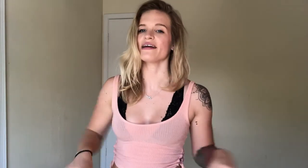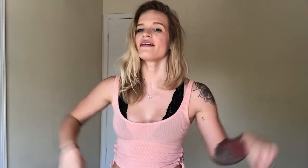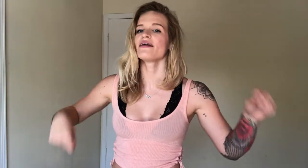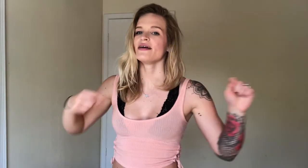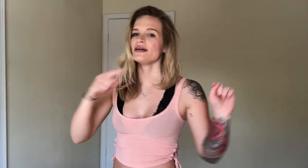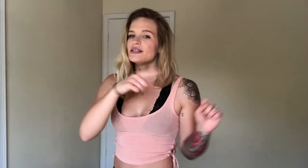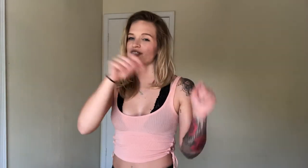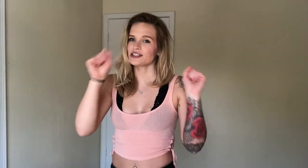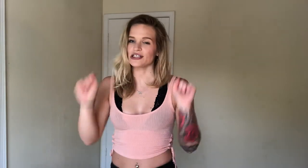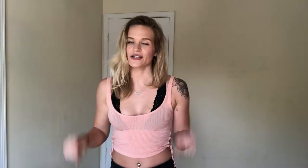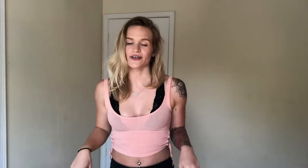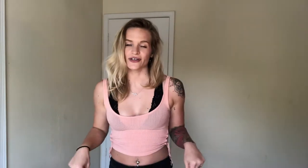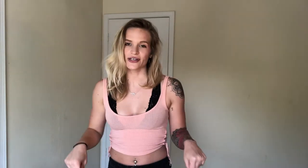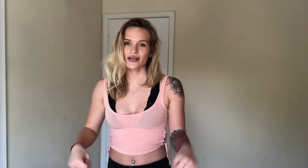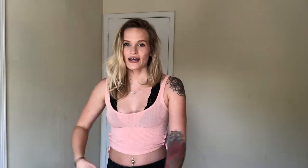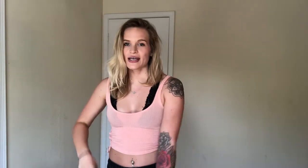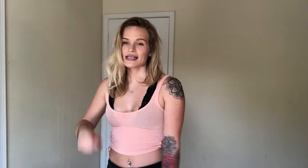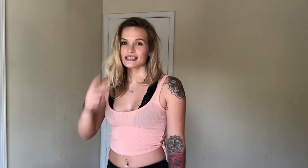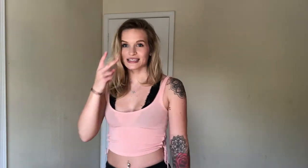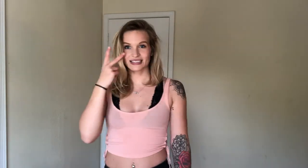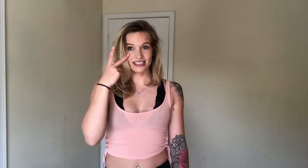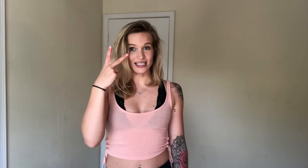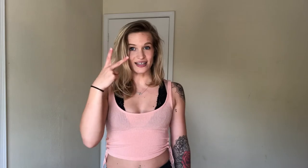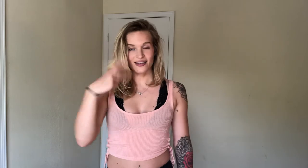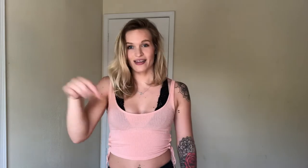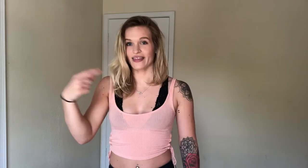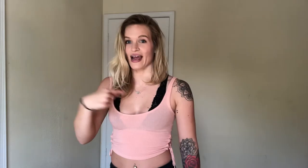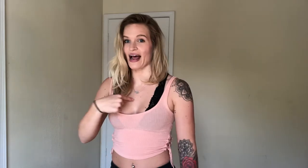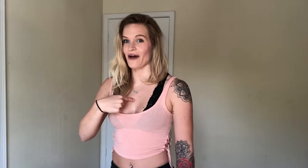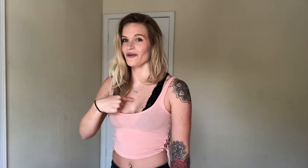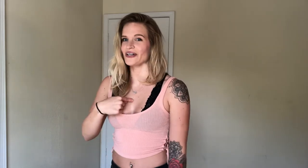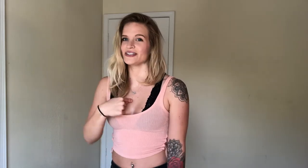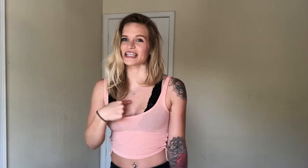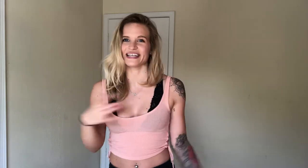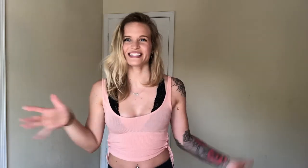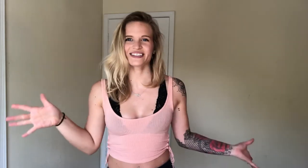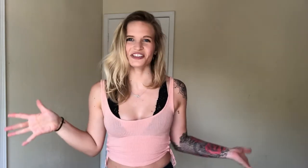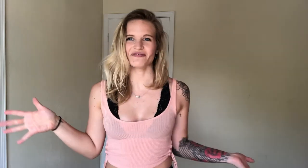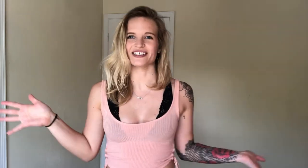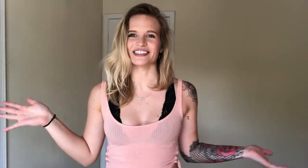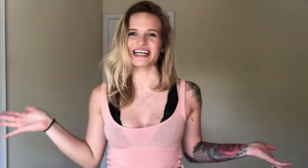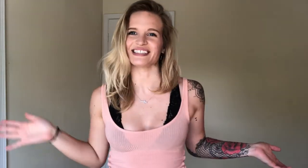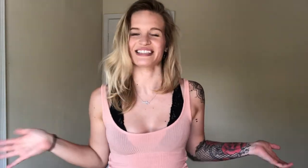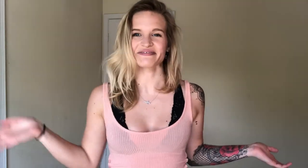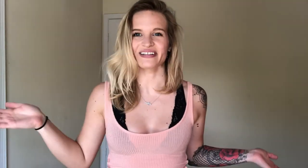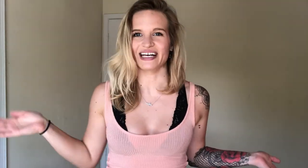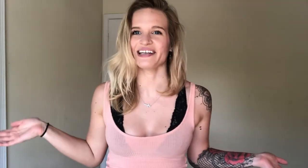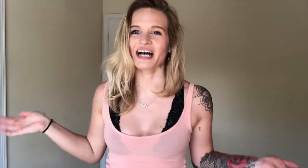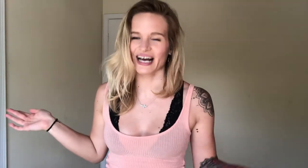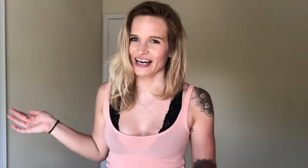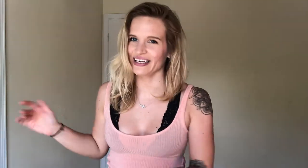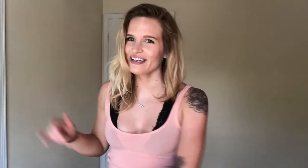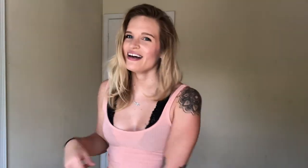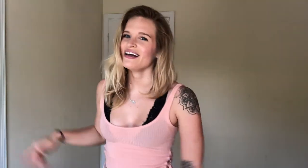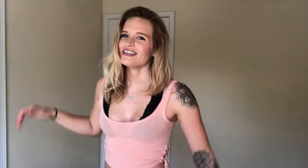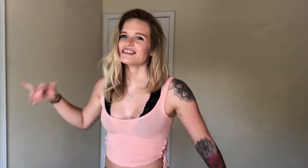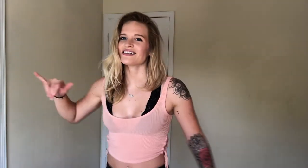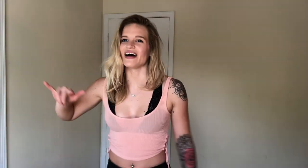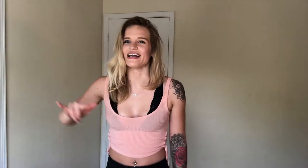She. Could. See. That I was. I did the clean version. said flying high. So I.